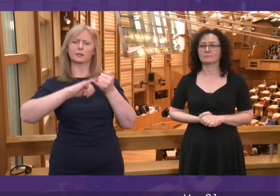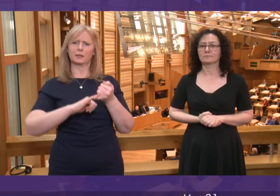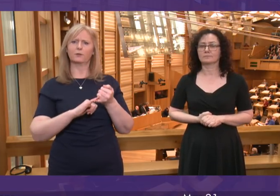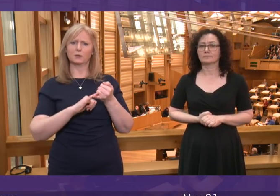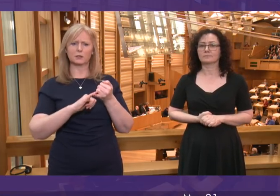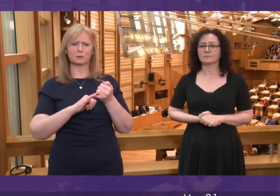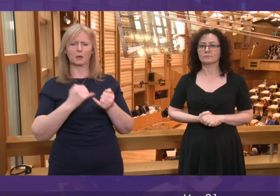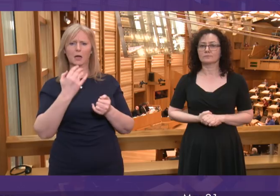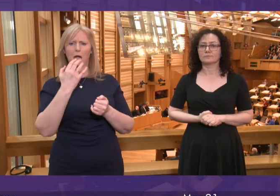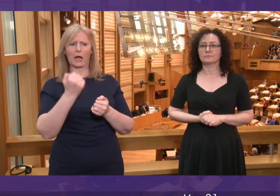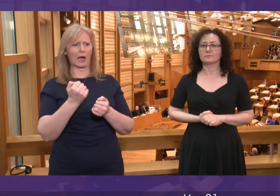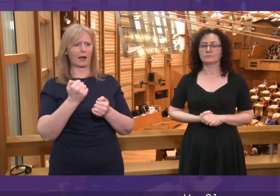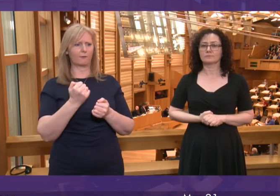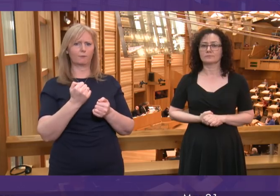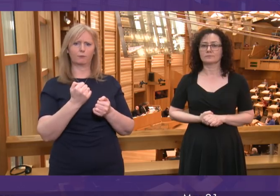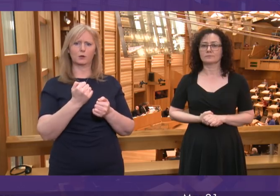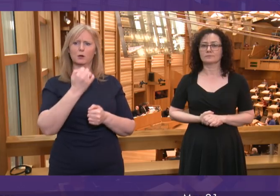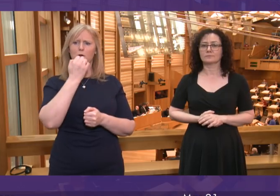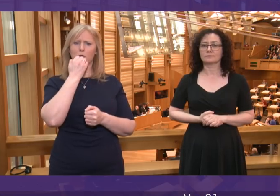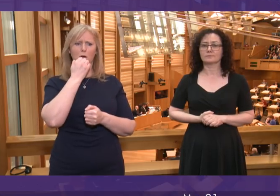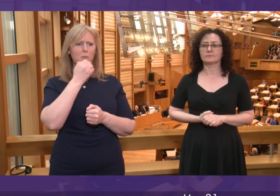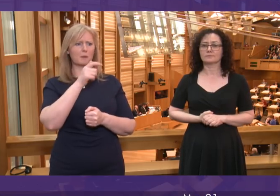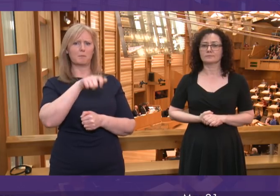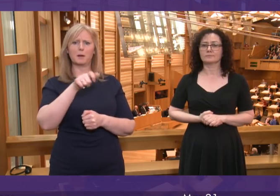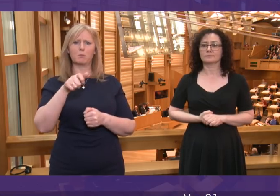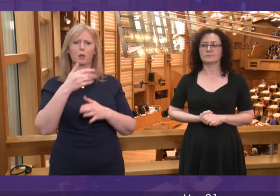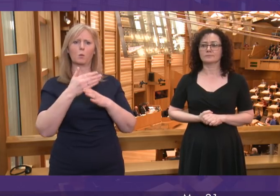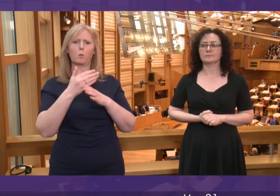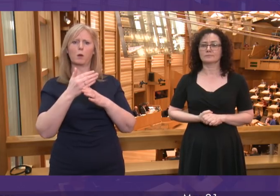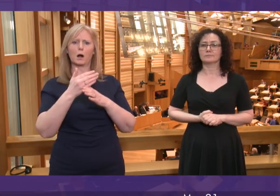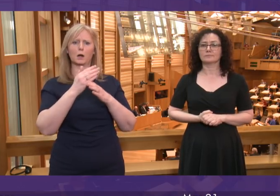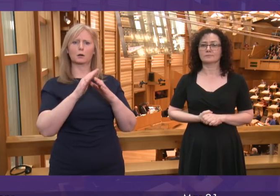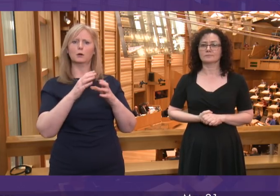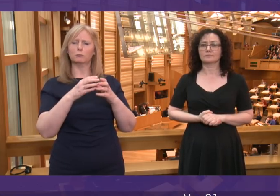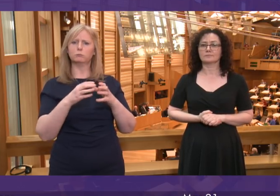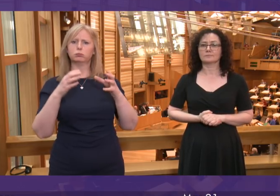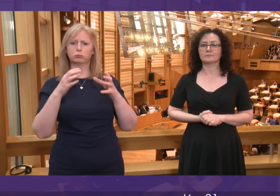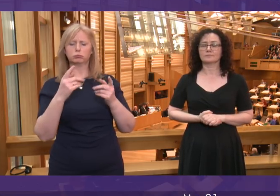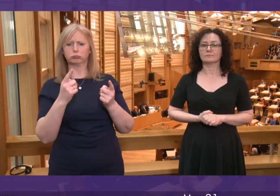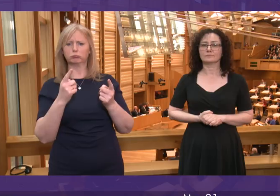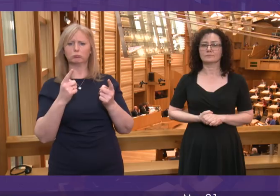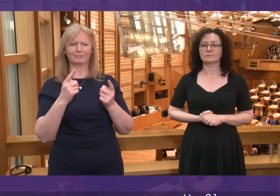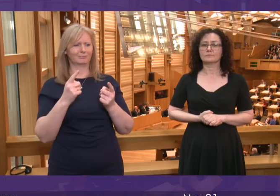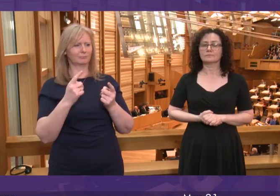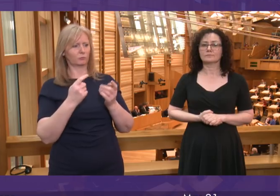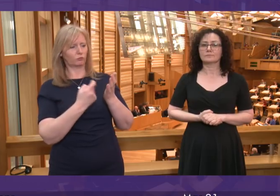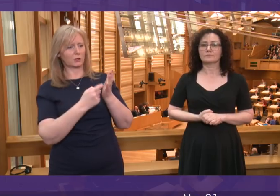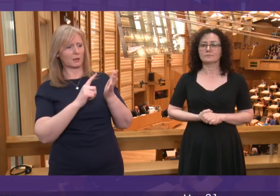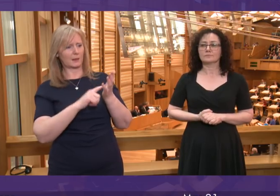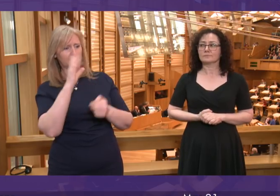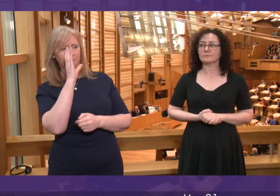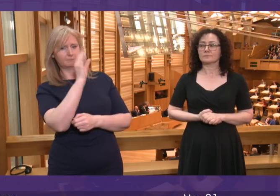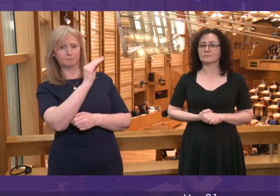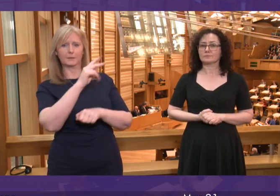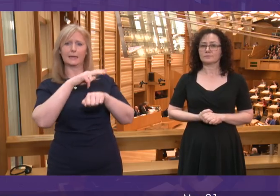are record numbers of people working in the National Health Service. In fact, I can tell Richard Leonard that staffing levels